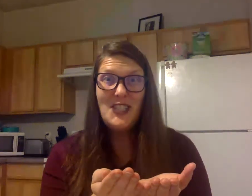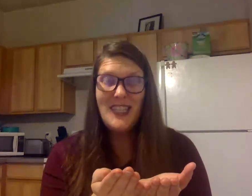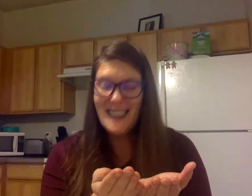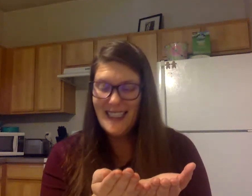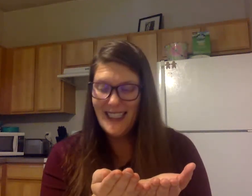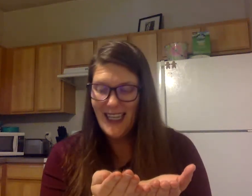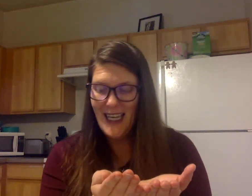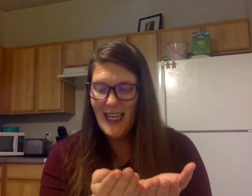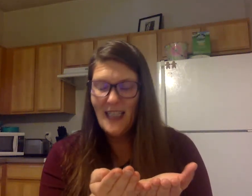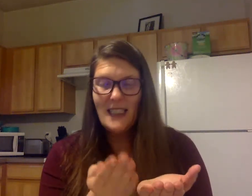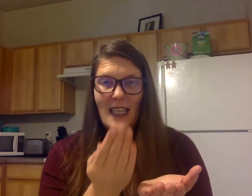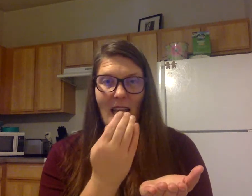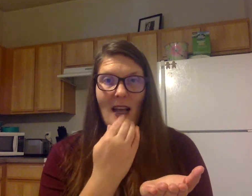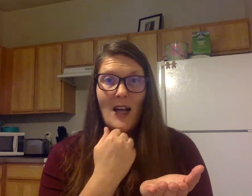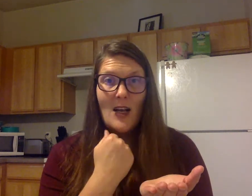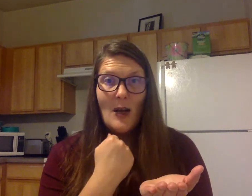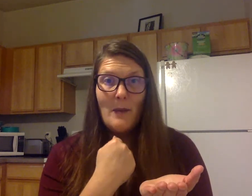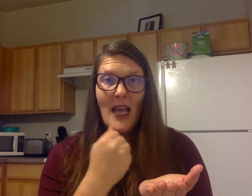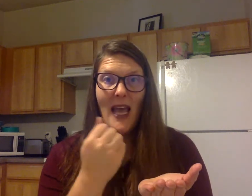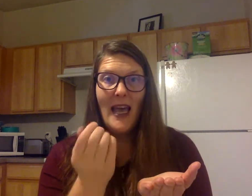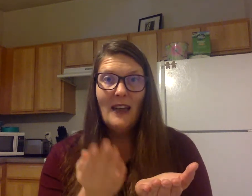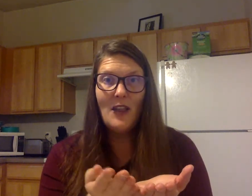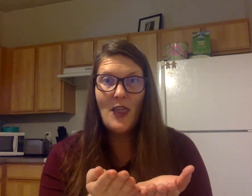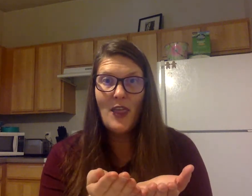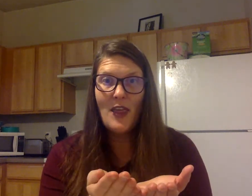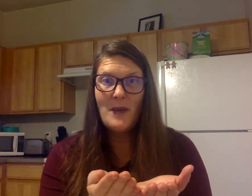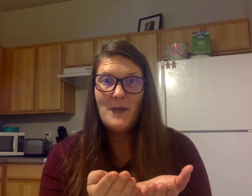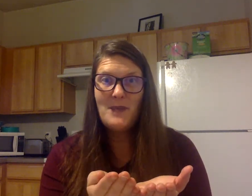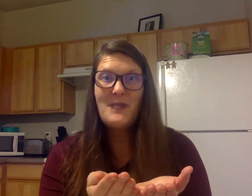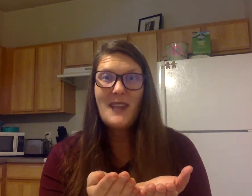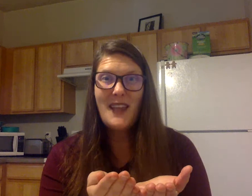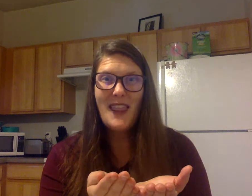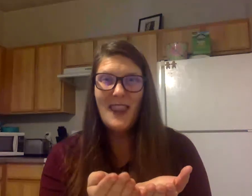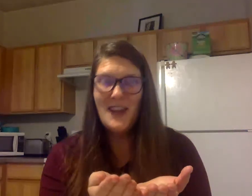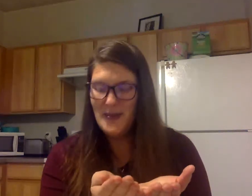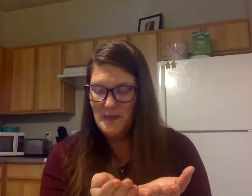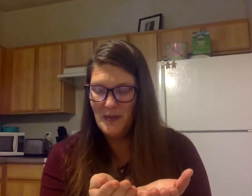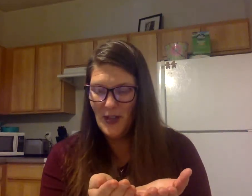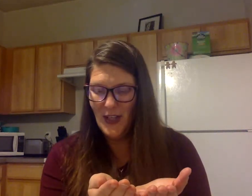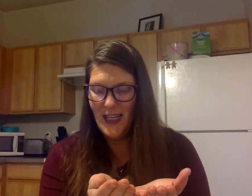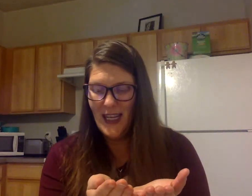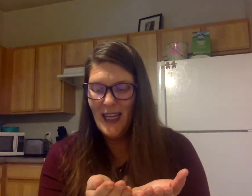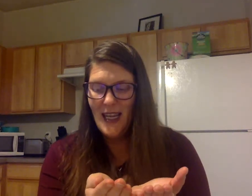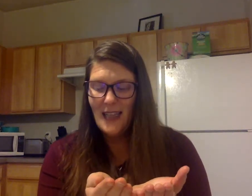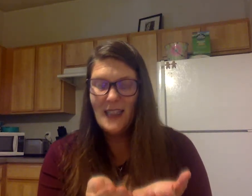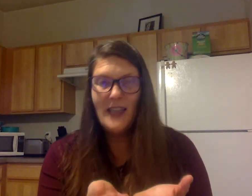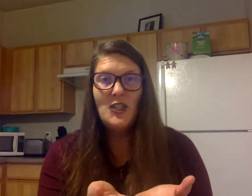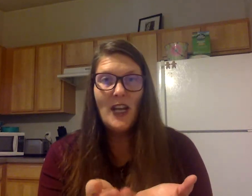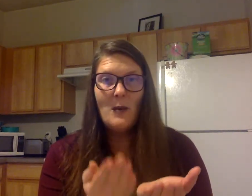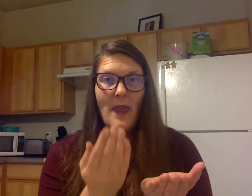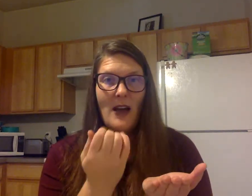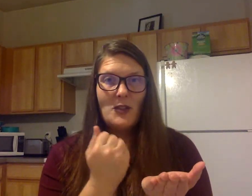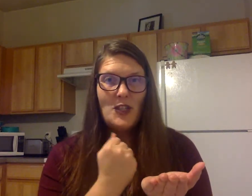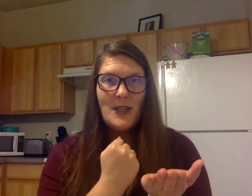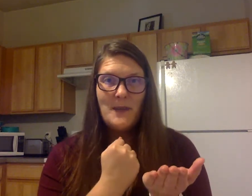sheet. Say um, add th, thumb. Good. Say chair without ch,